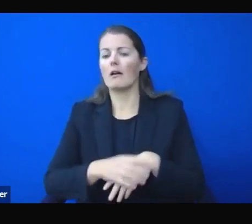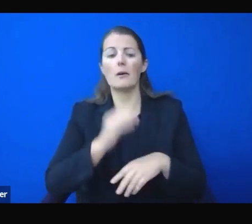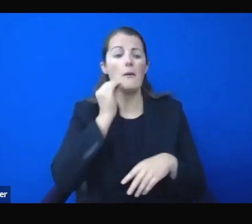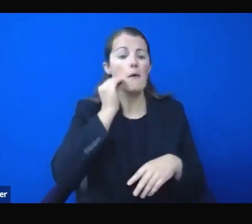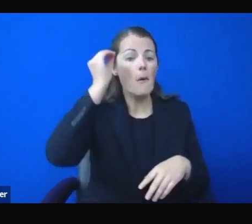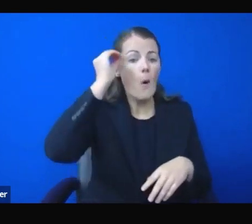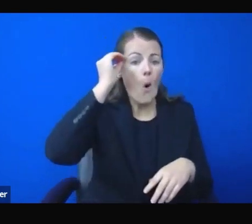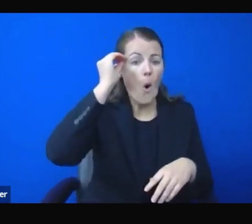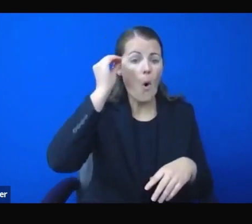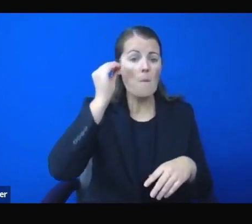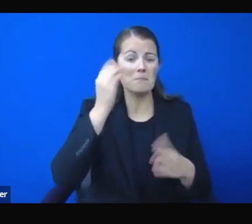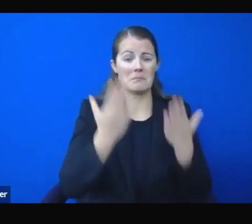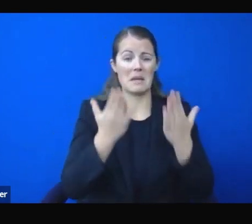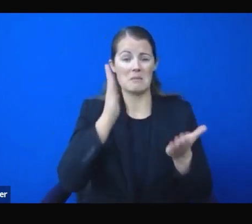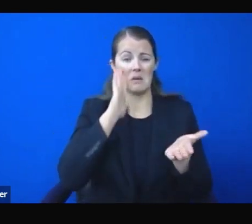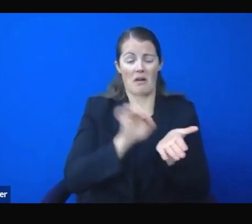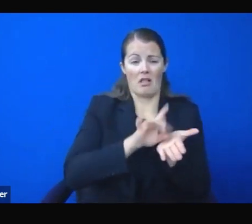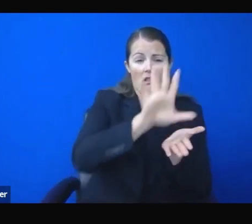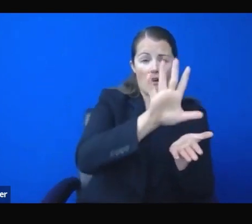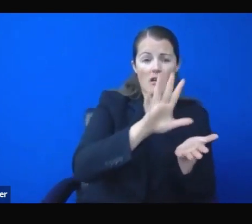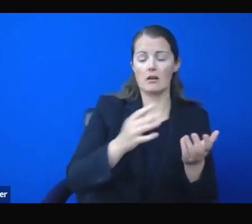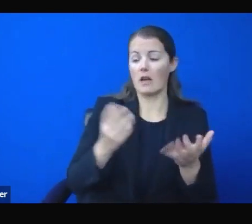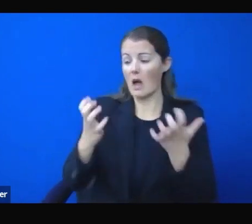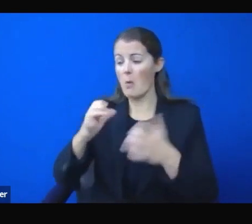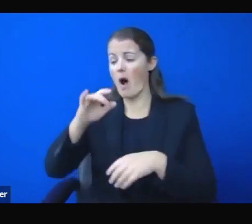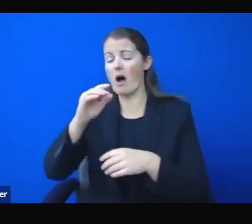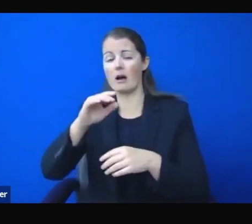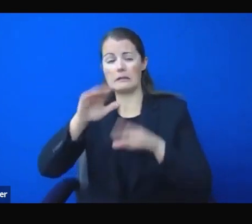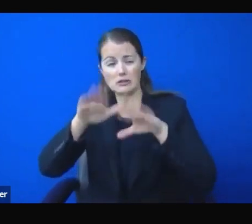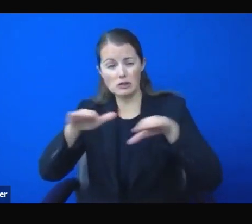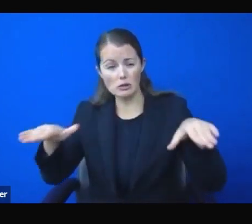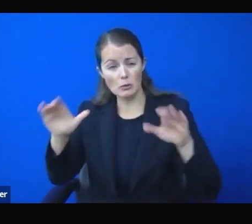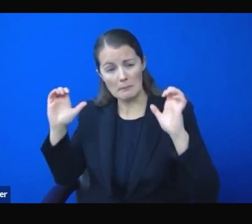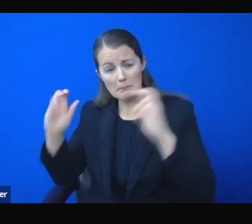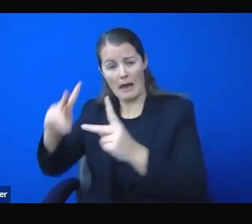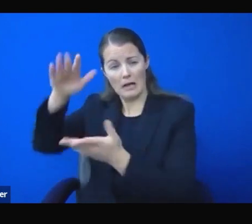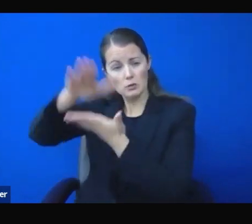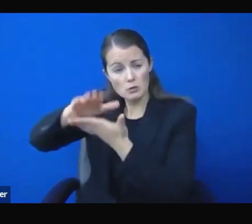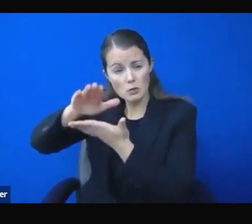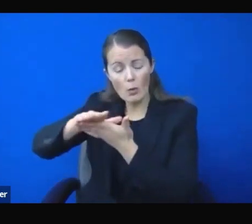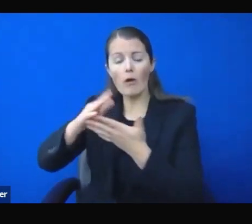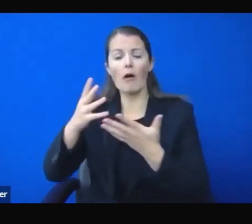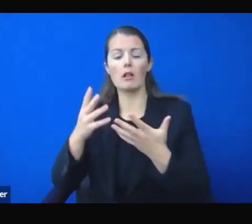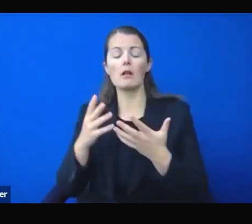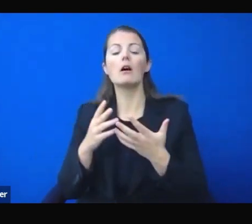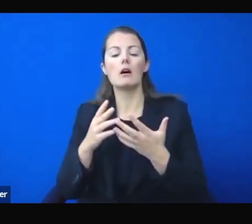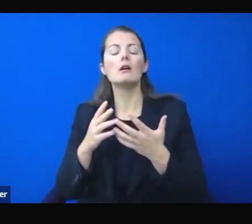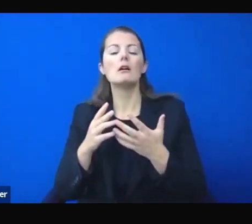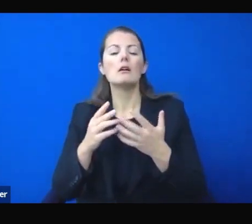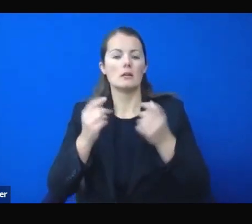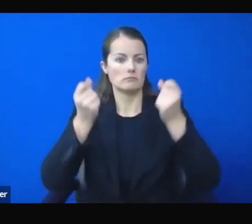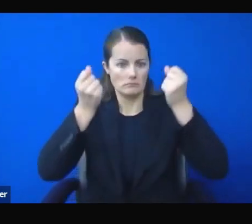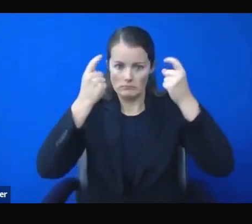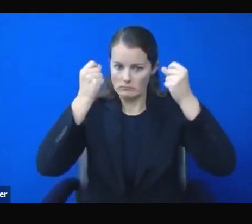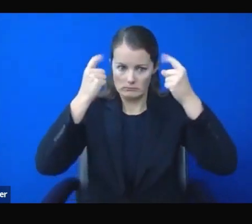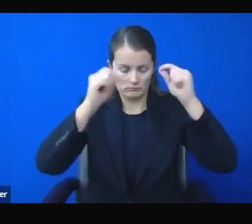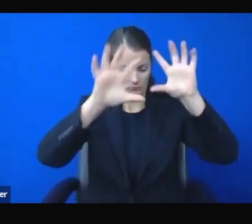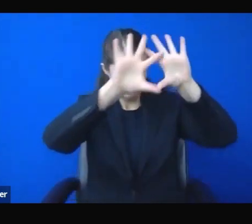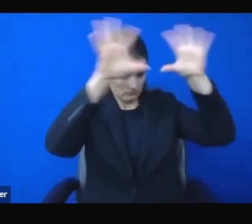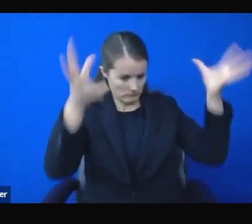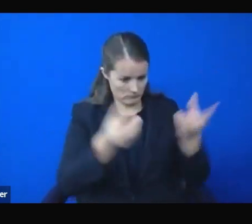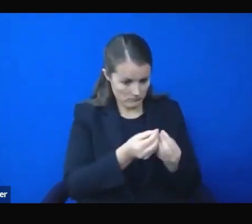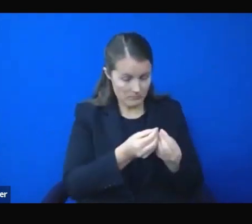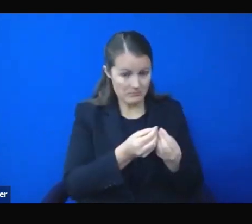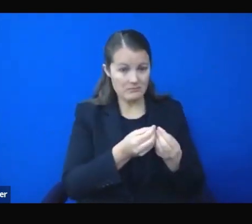getting the kids back in school. But as I've said for nine months now, we must do what we can to protect the health and safety of the